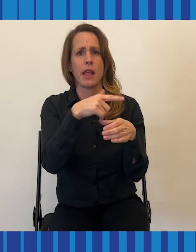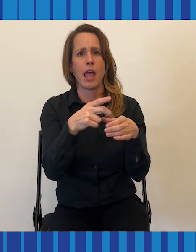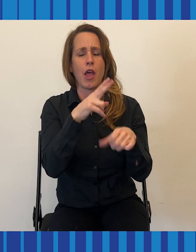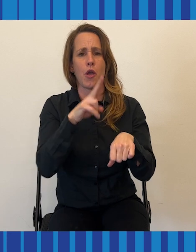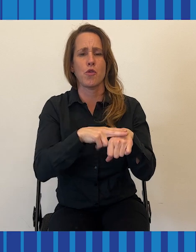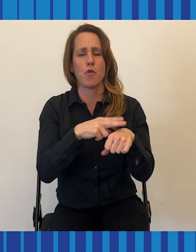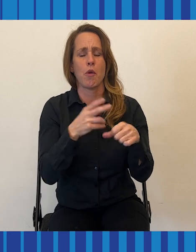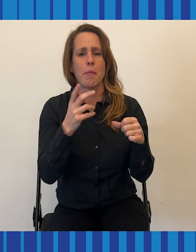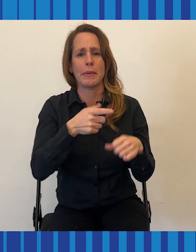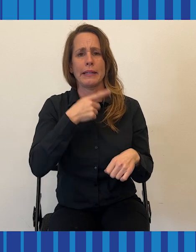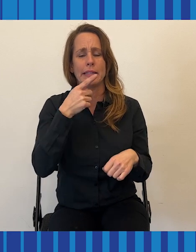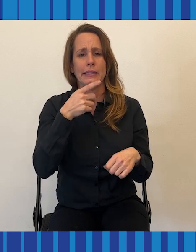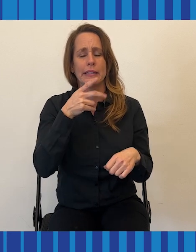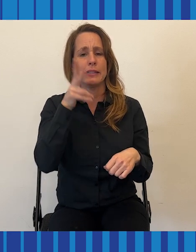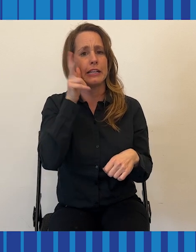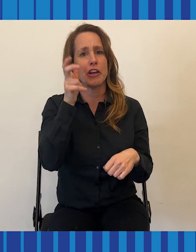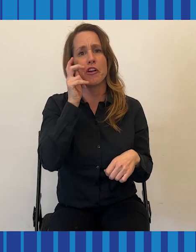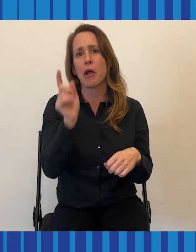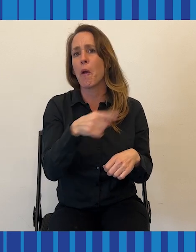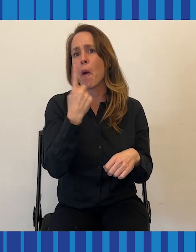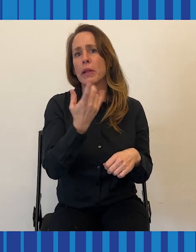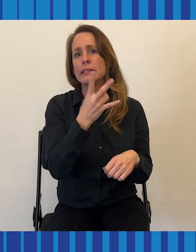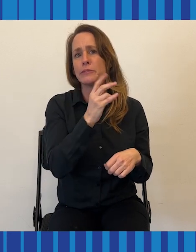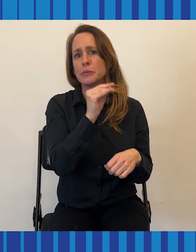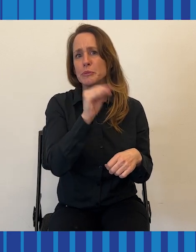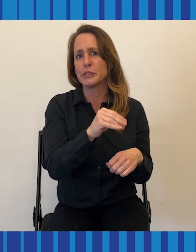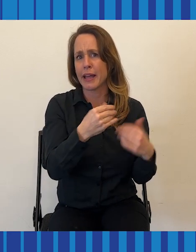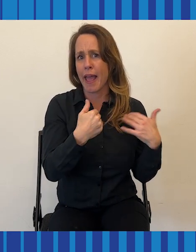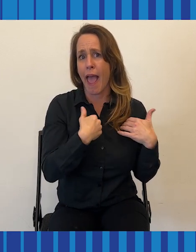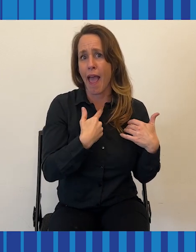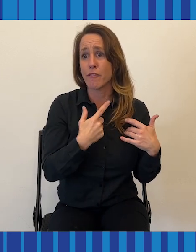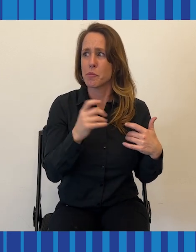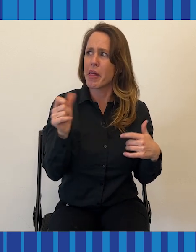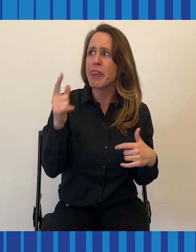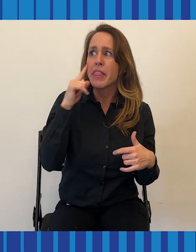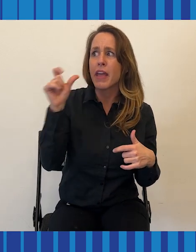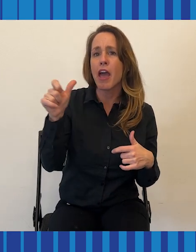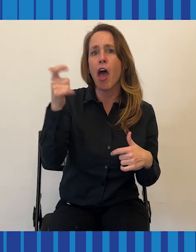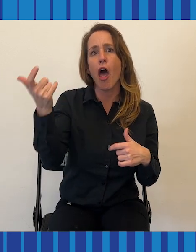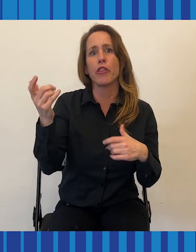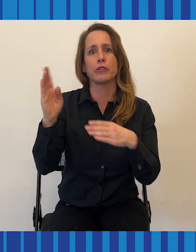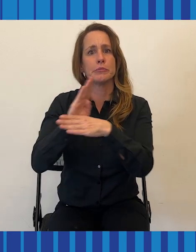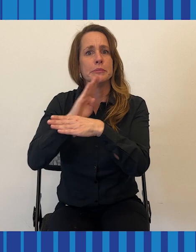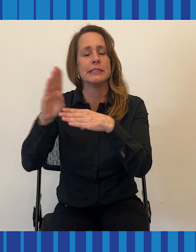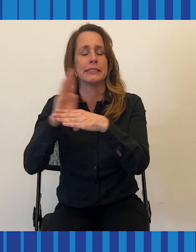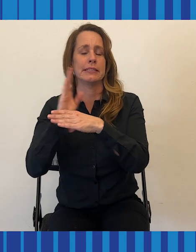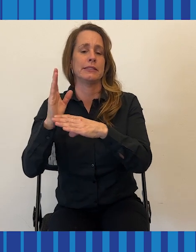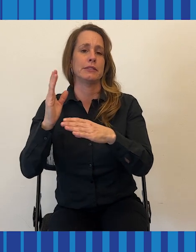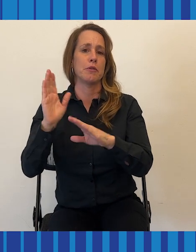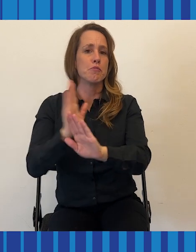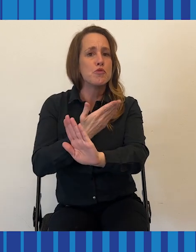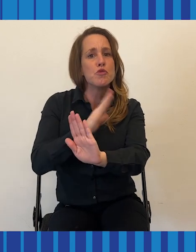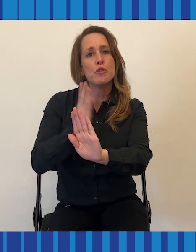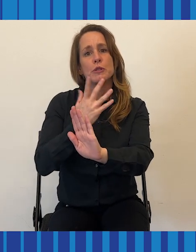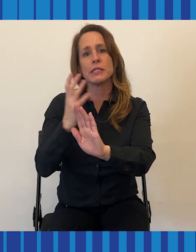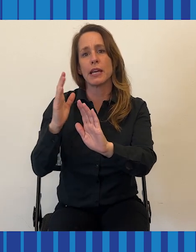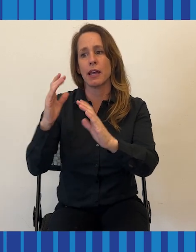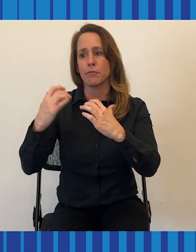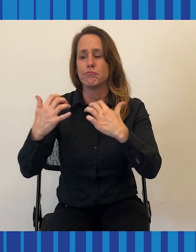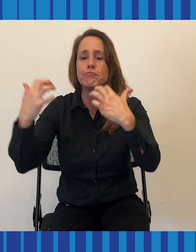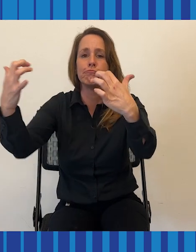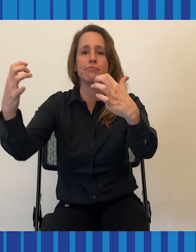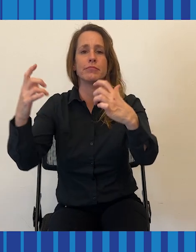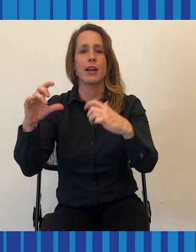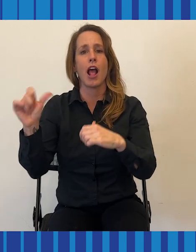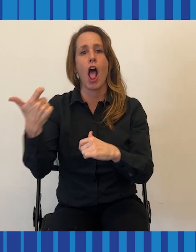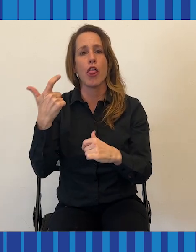the population has normal hearing. Many industries use these standards to determine how things are made. Music and performance industries use